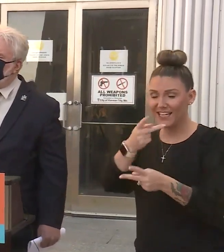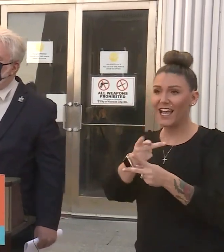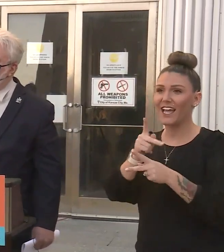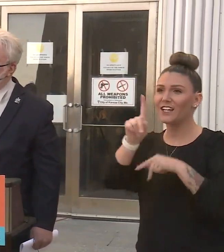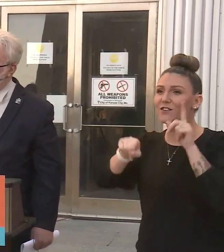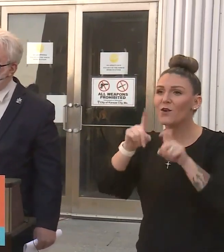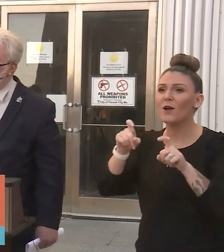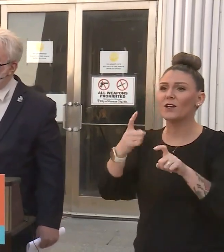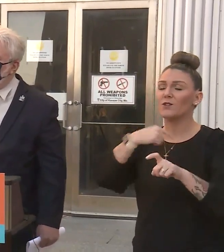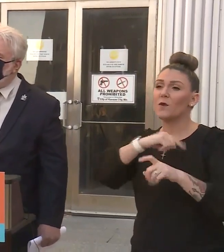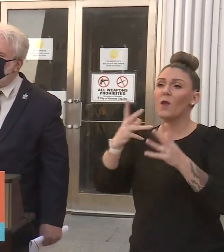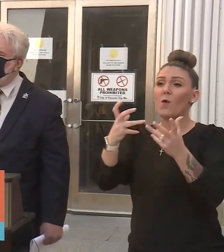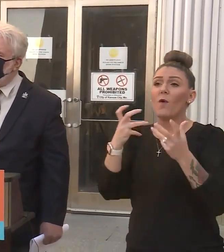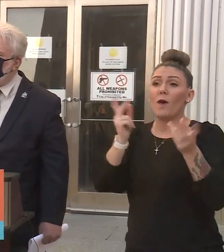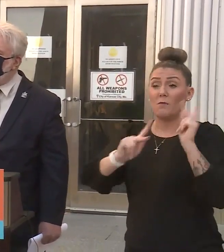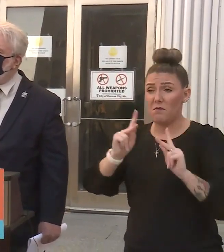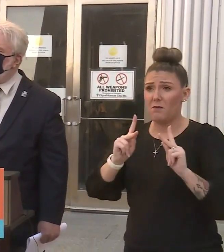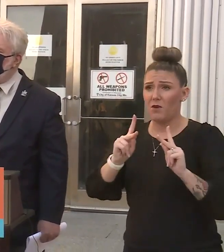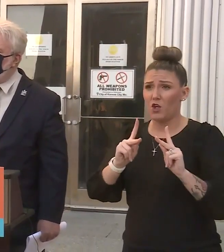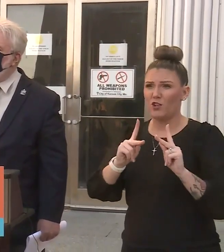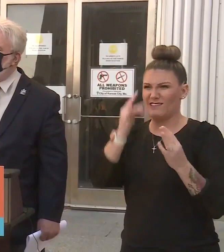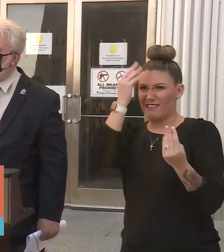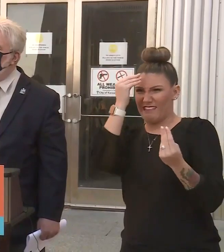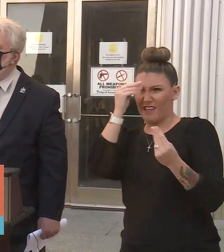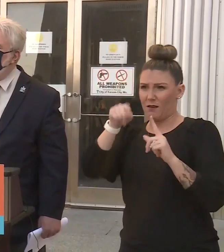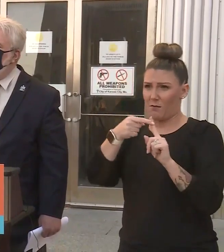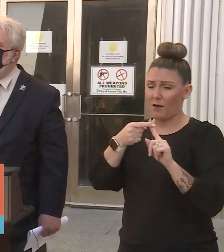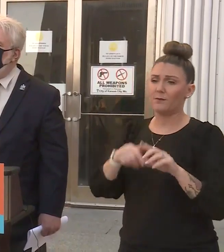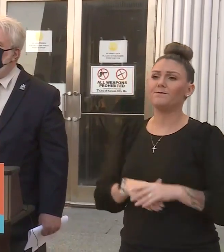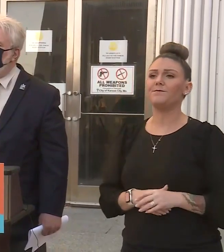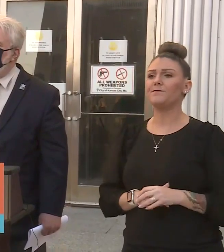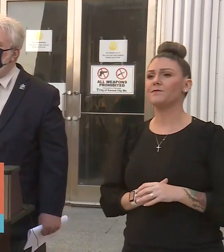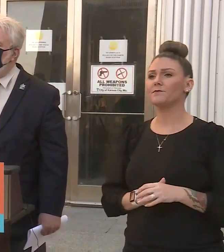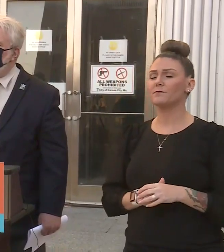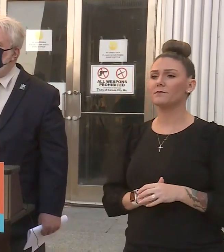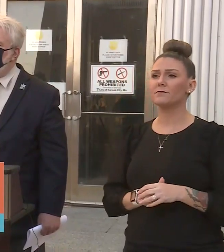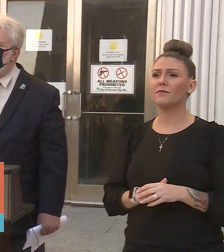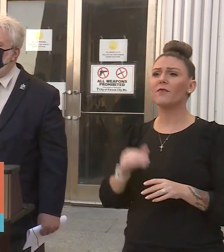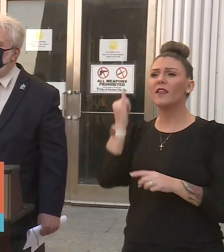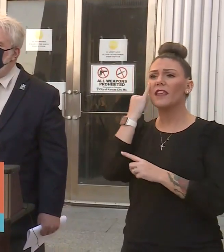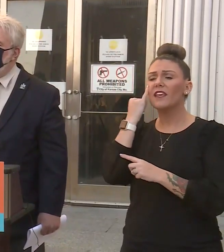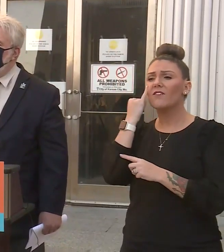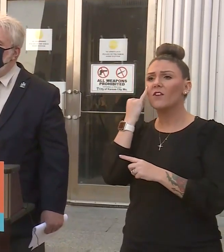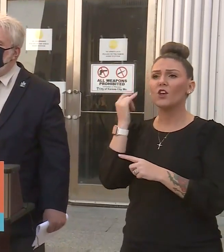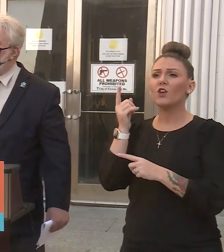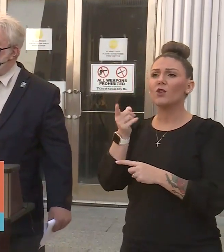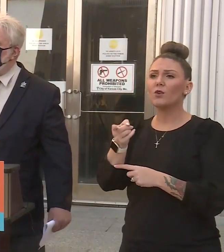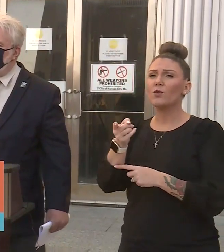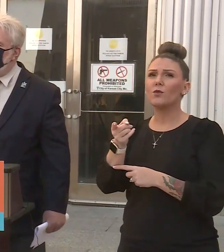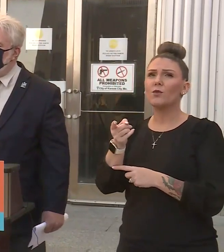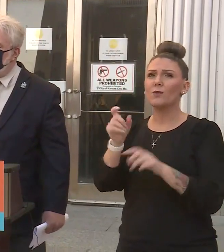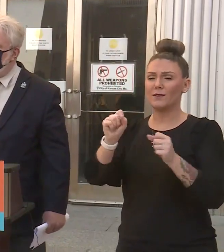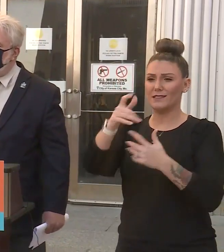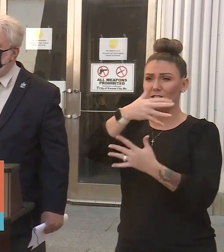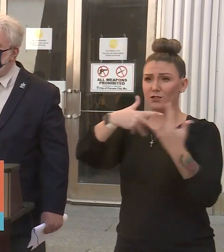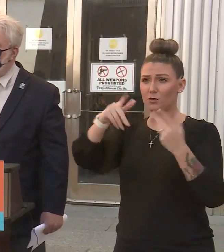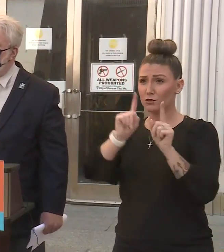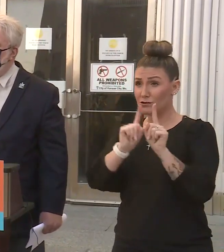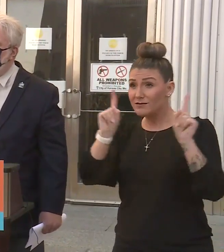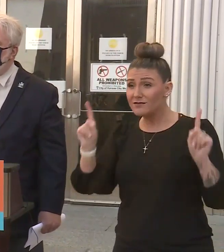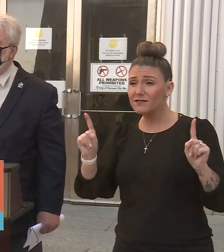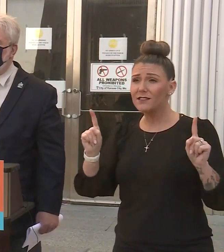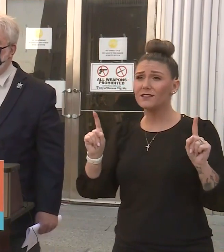questions and things that we want people to kind of be thinking through. If you can socially distance,